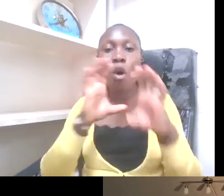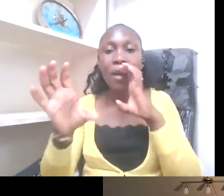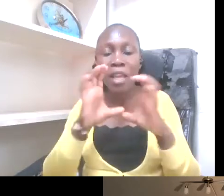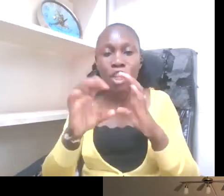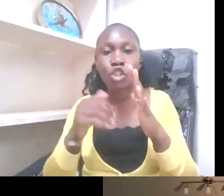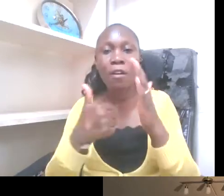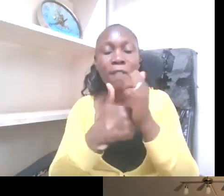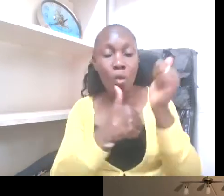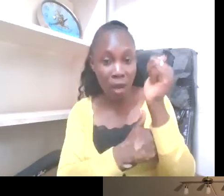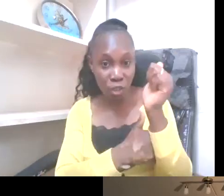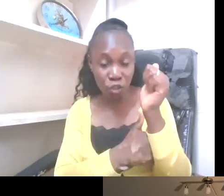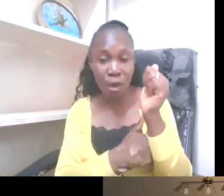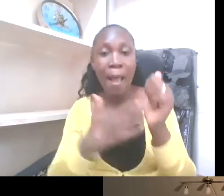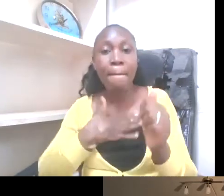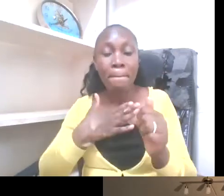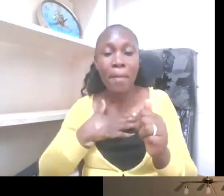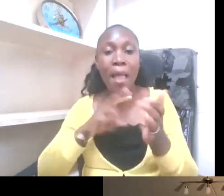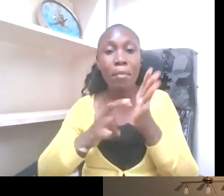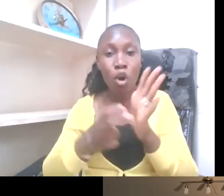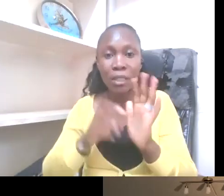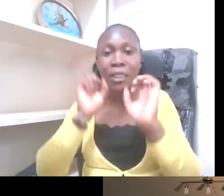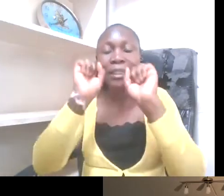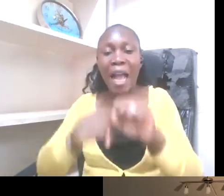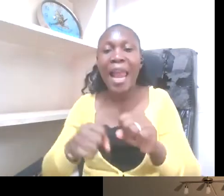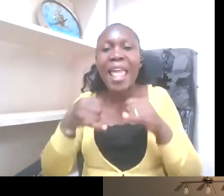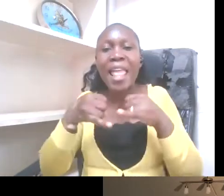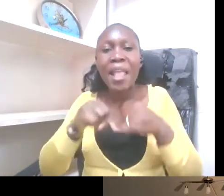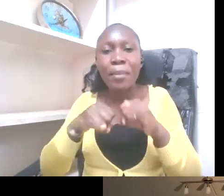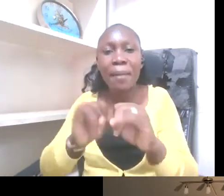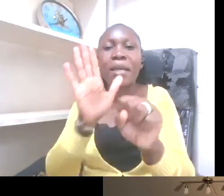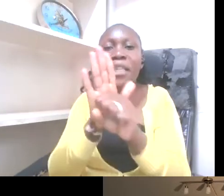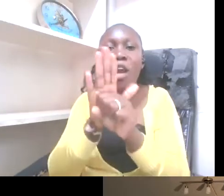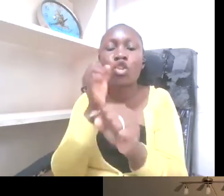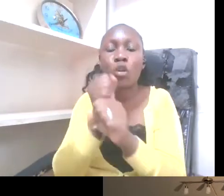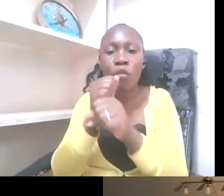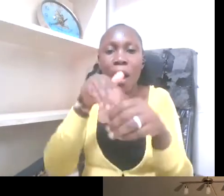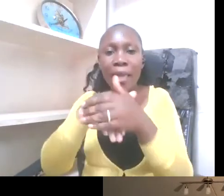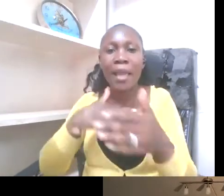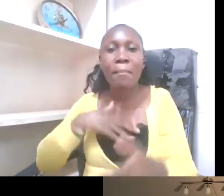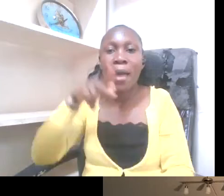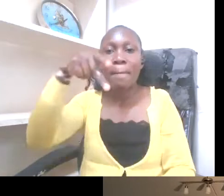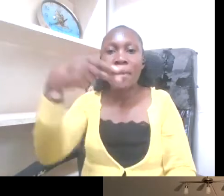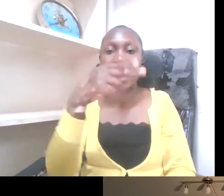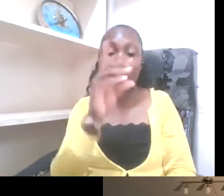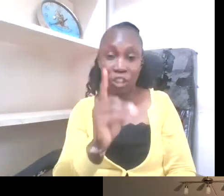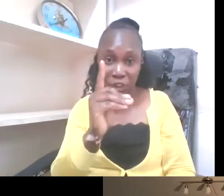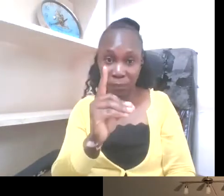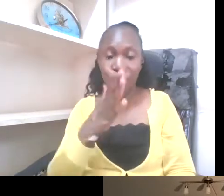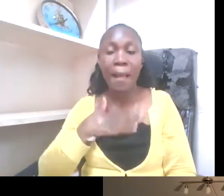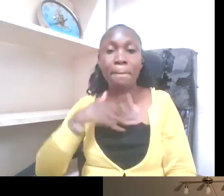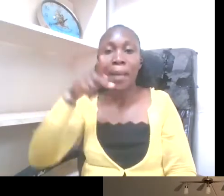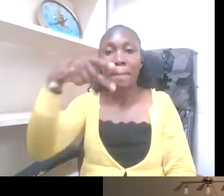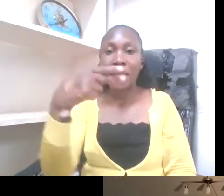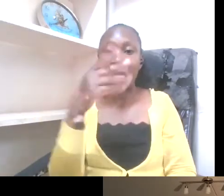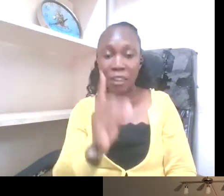now able to implement a lot of the work I did in my doctoral dissertation. So my doctoral dissertation was